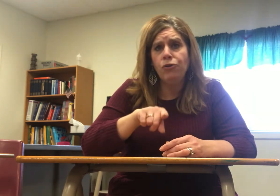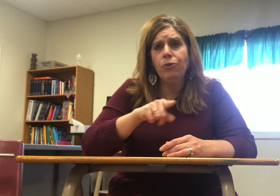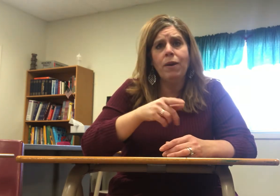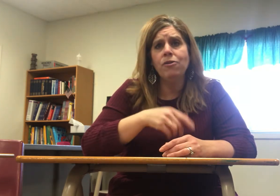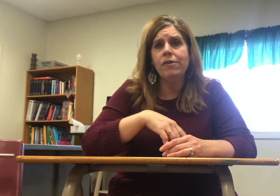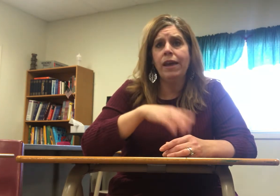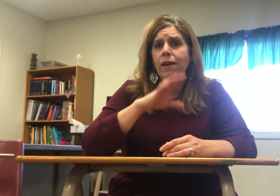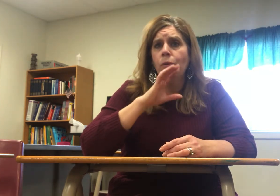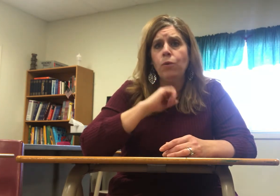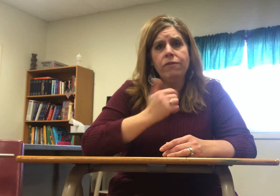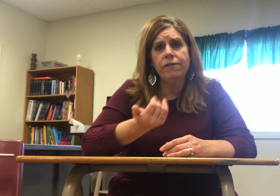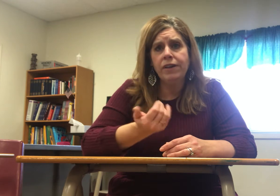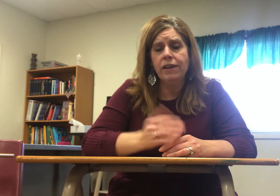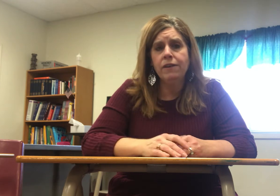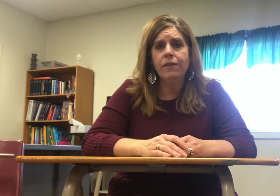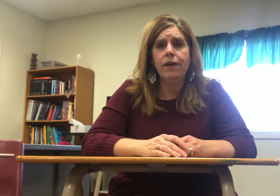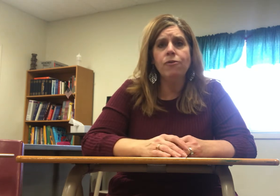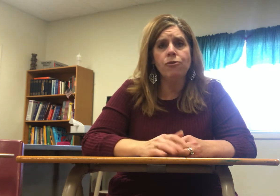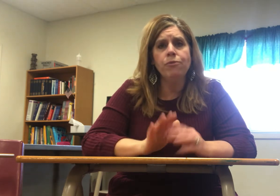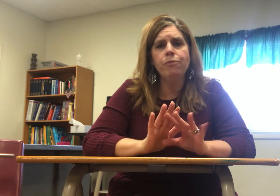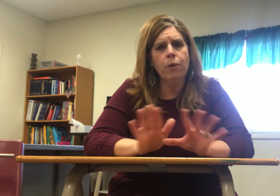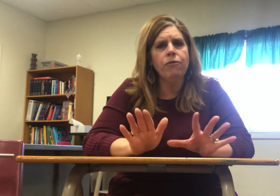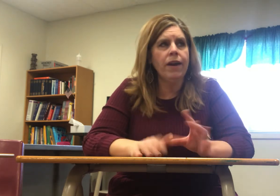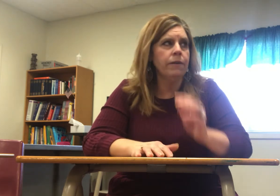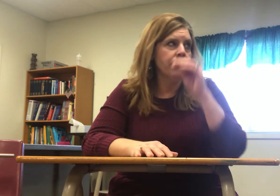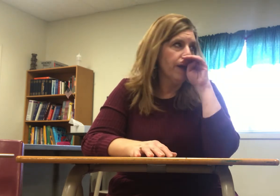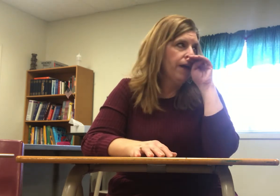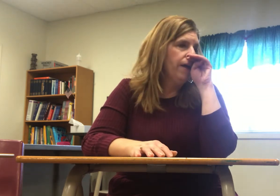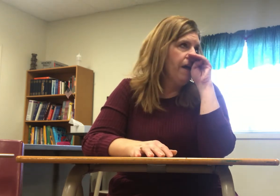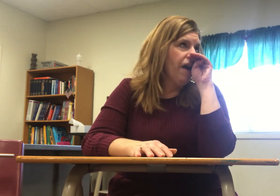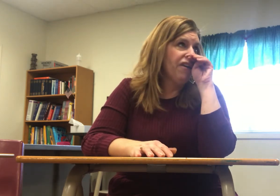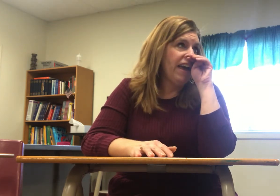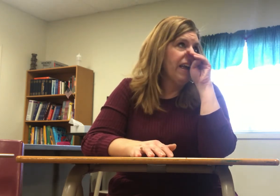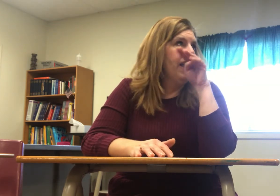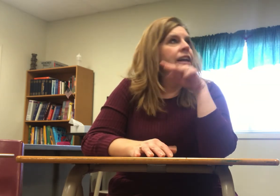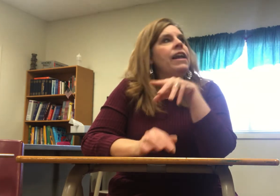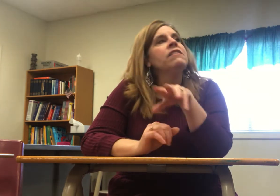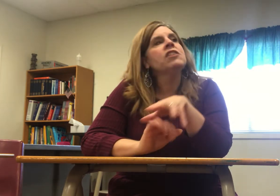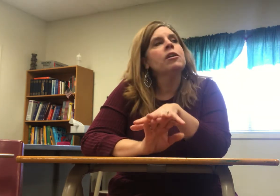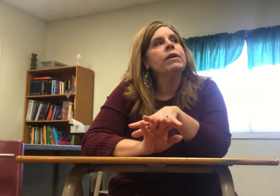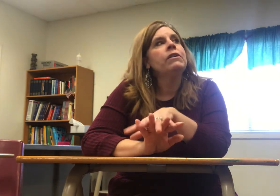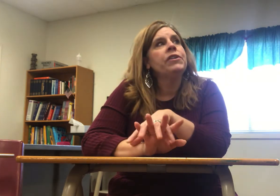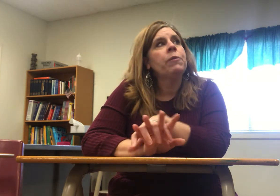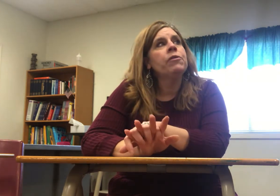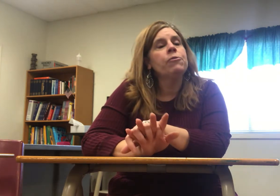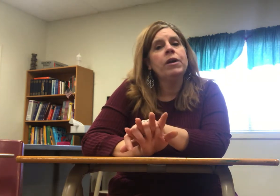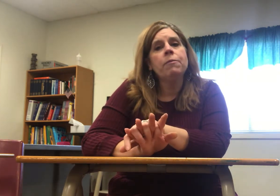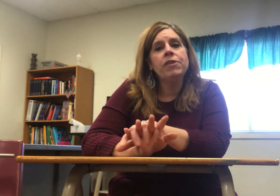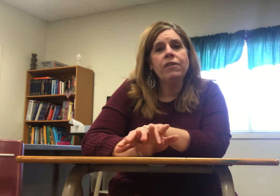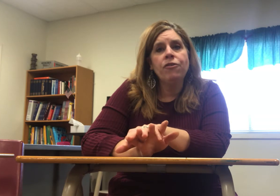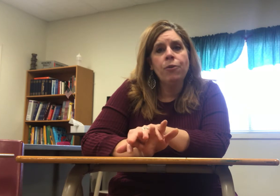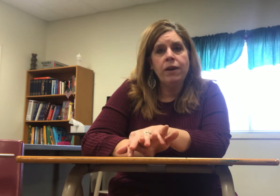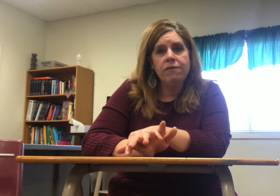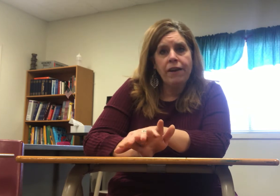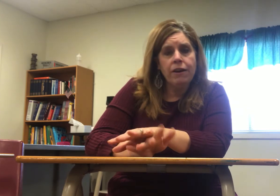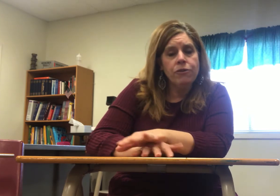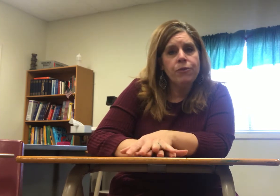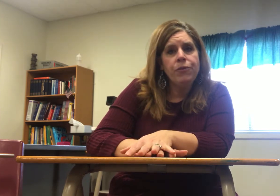you might just say old 15 okay those are both fine all right now let's talk about numbers when it pertains to quantifiers so